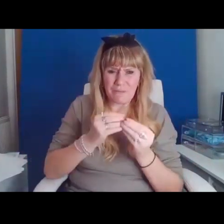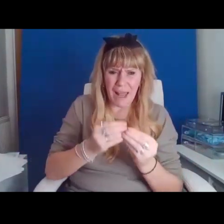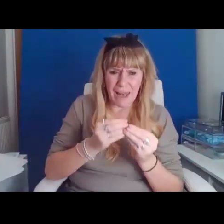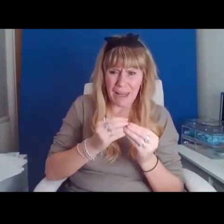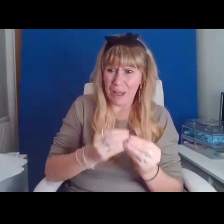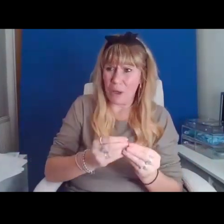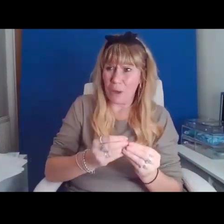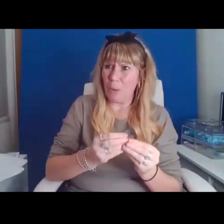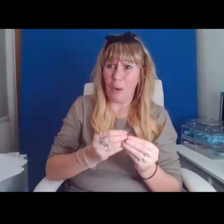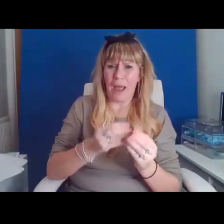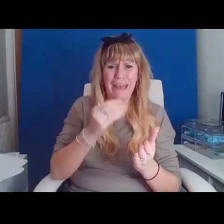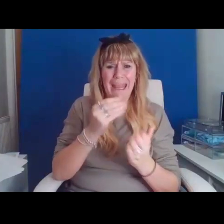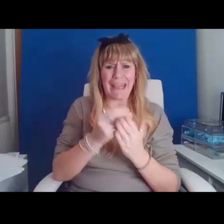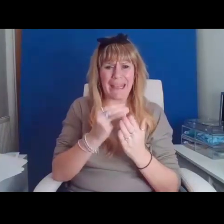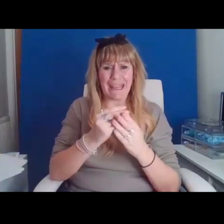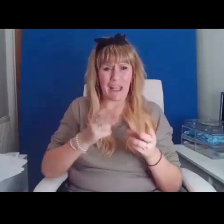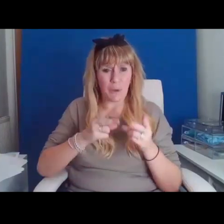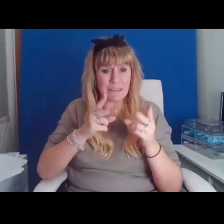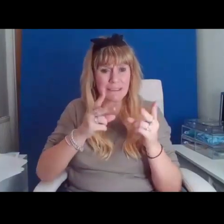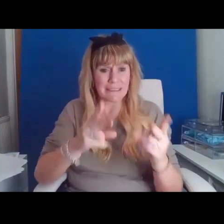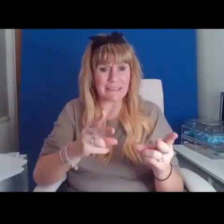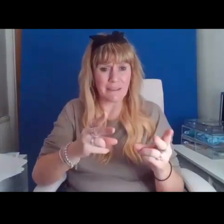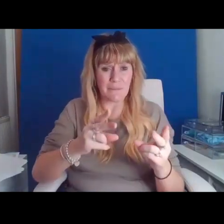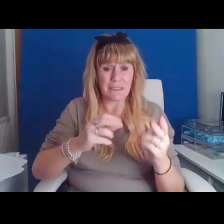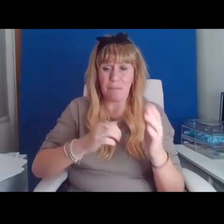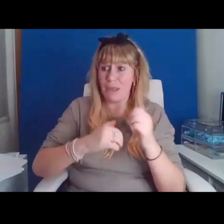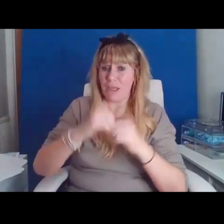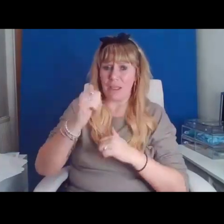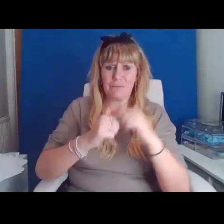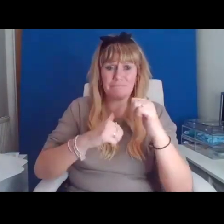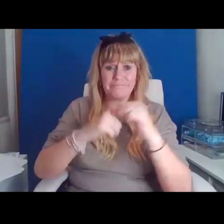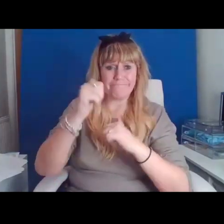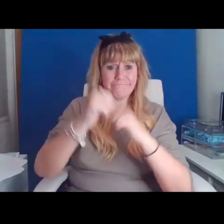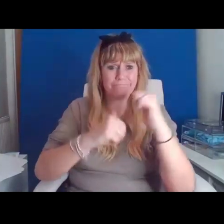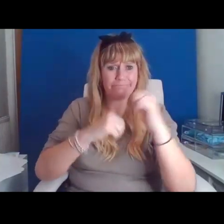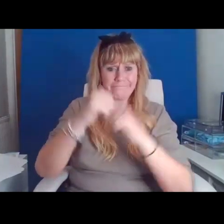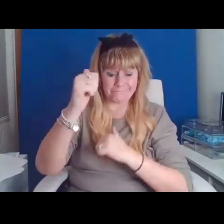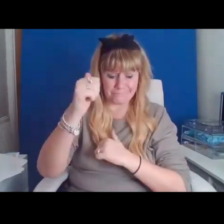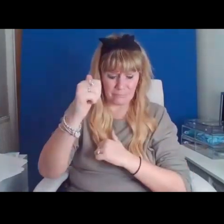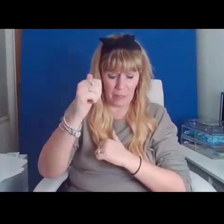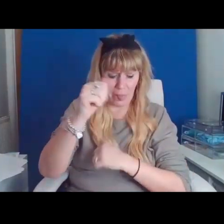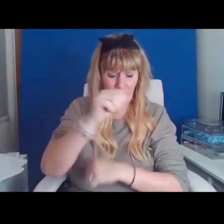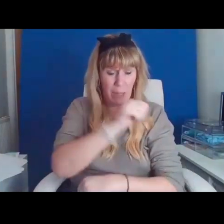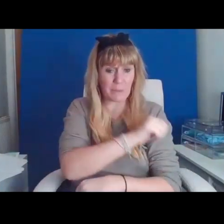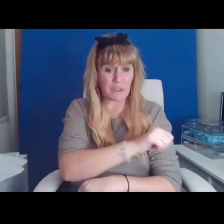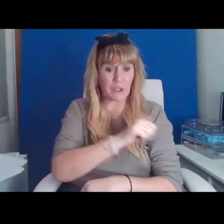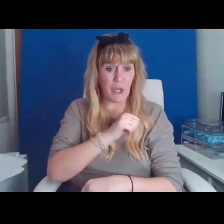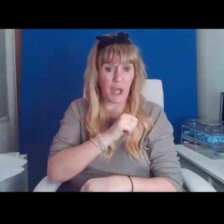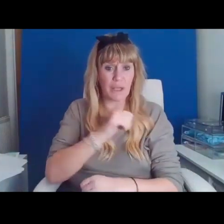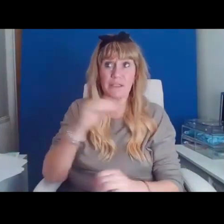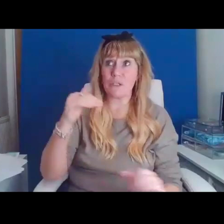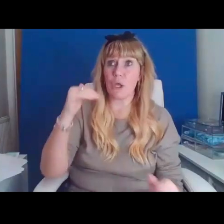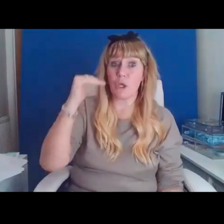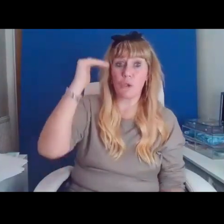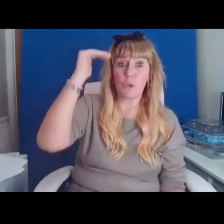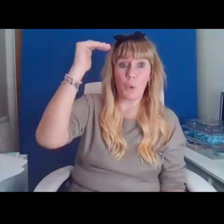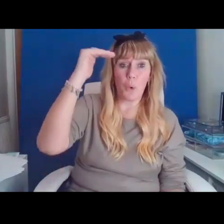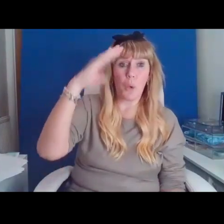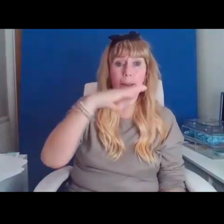ecosystems to be resurrected. There was a nurse, tall, male,